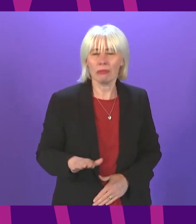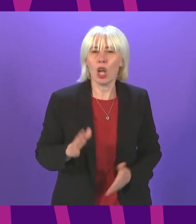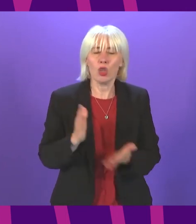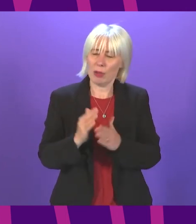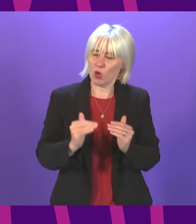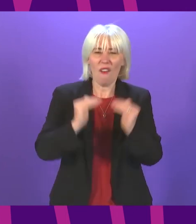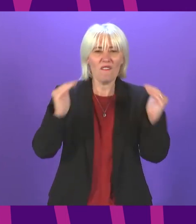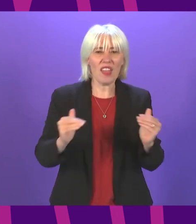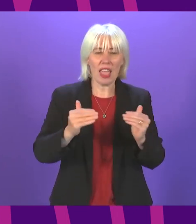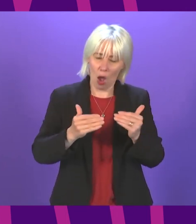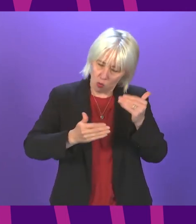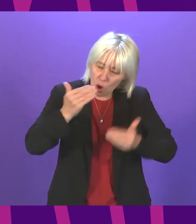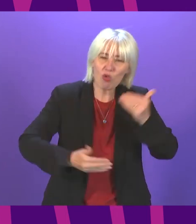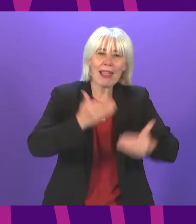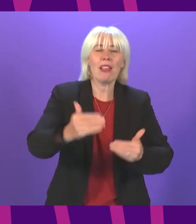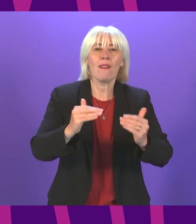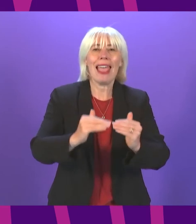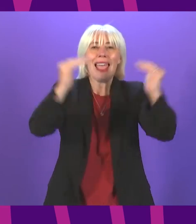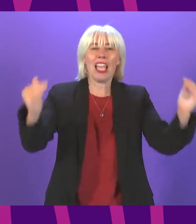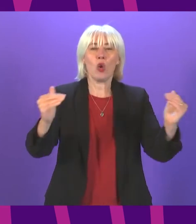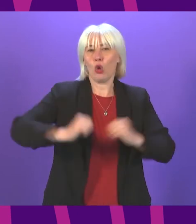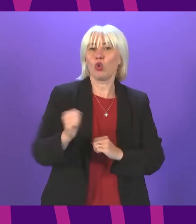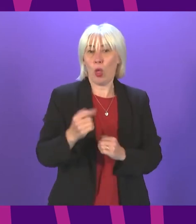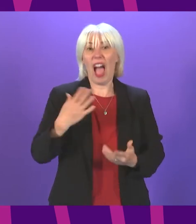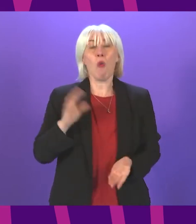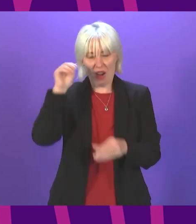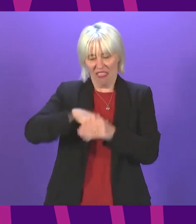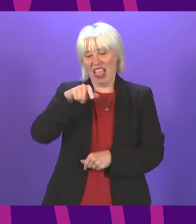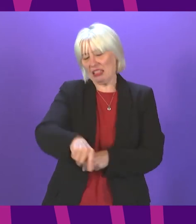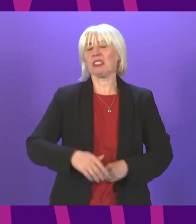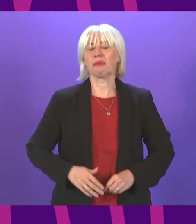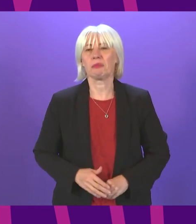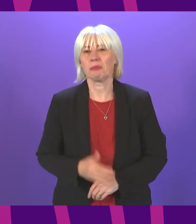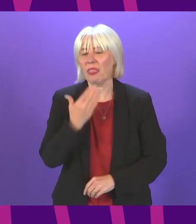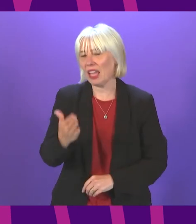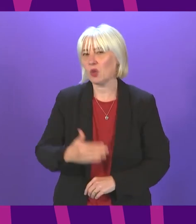this fair progressive and equal Scotland and I want to be part of that thank you